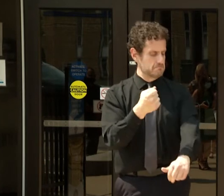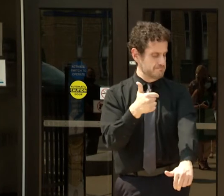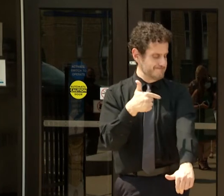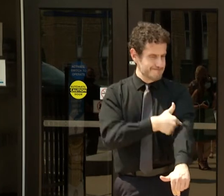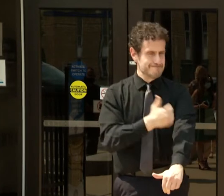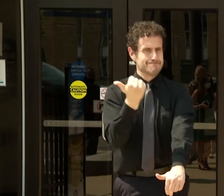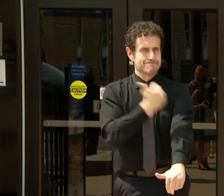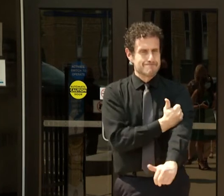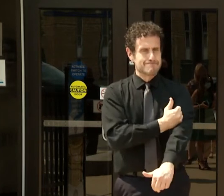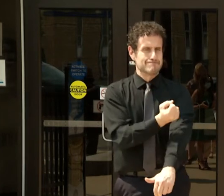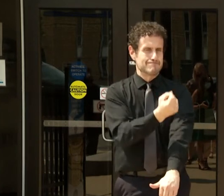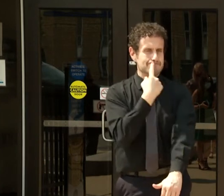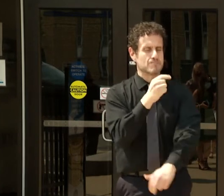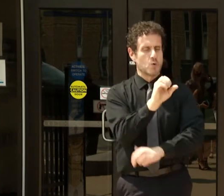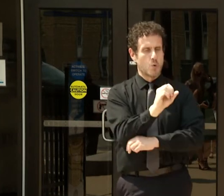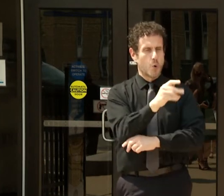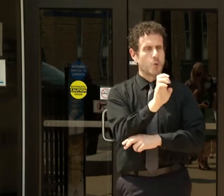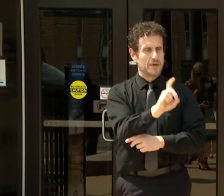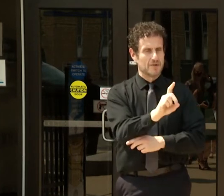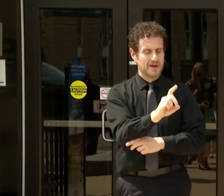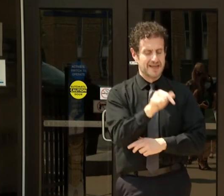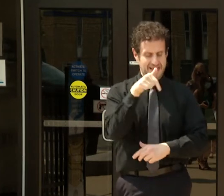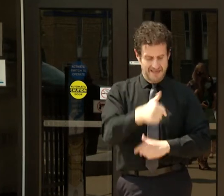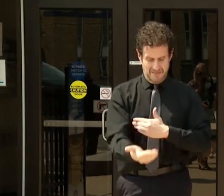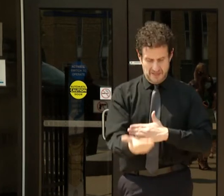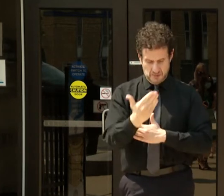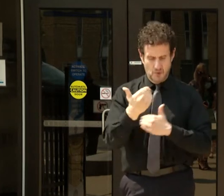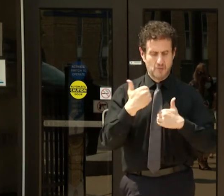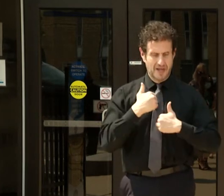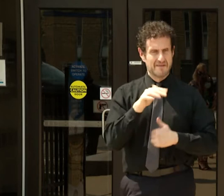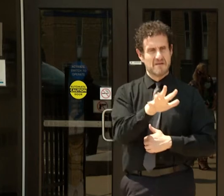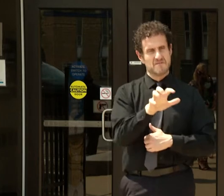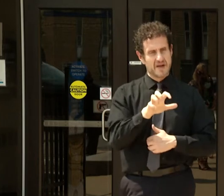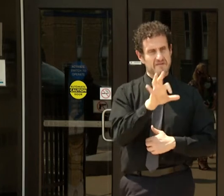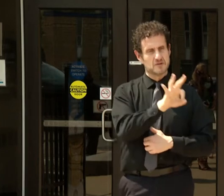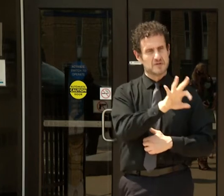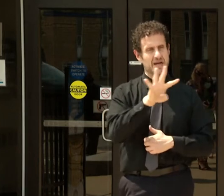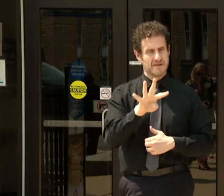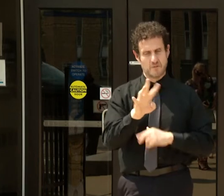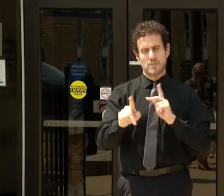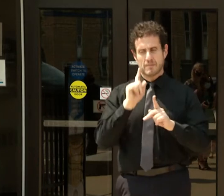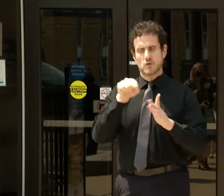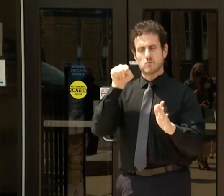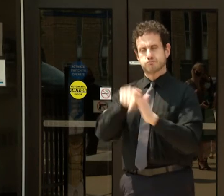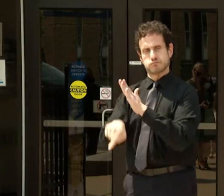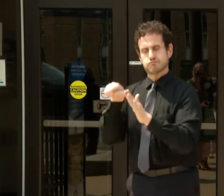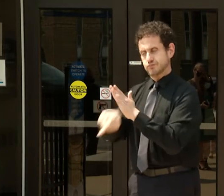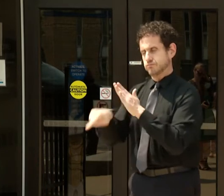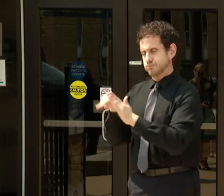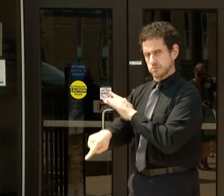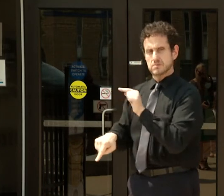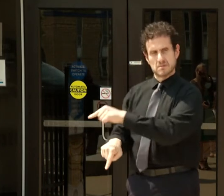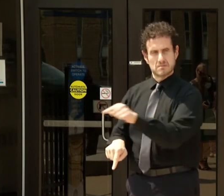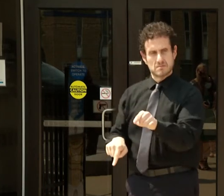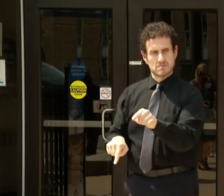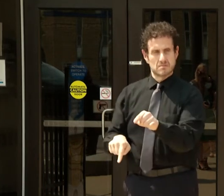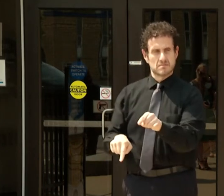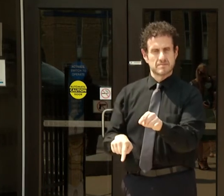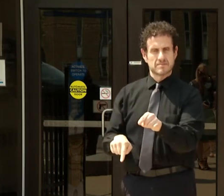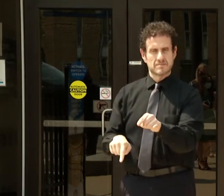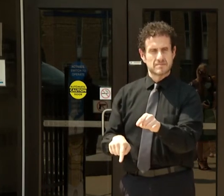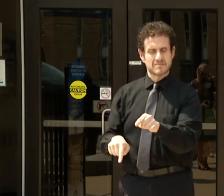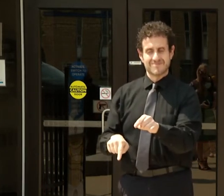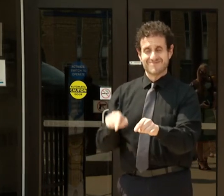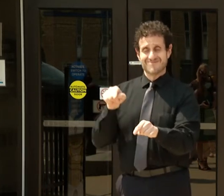As of this morning, the county stands at 594 homicides. That is just 81 shy